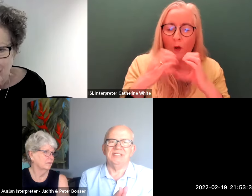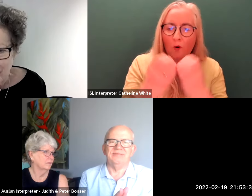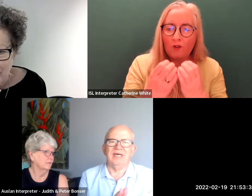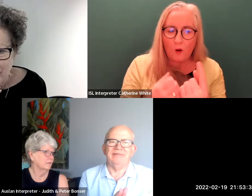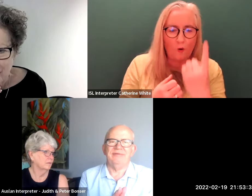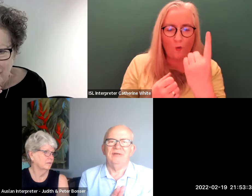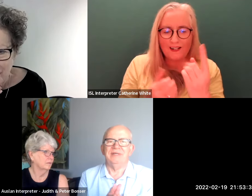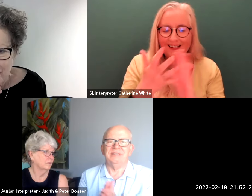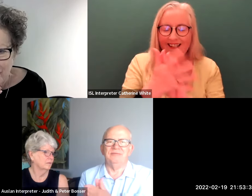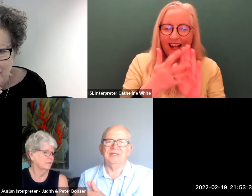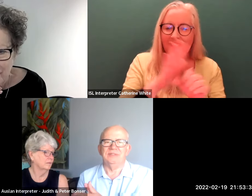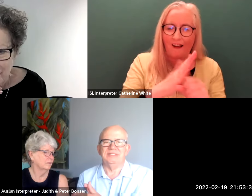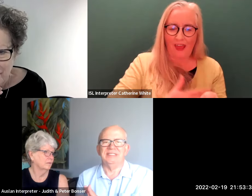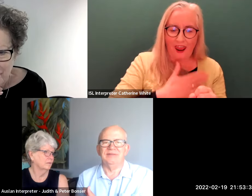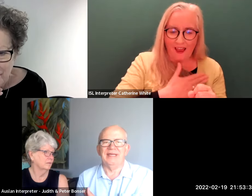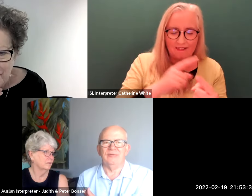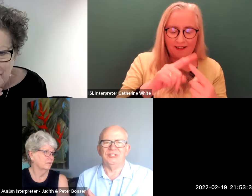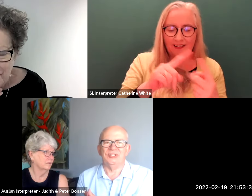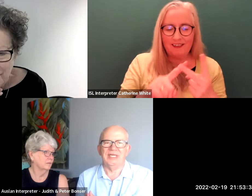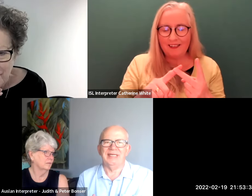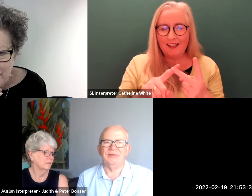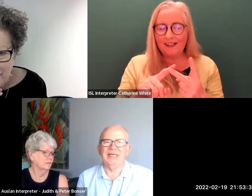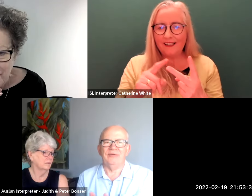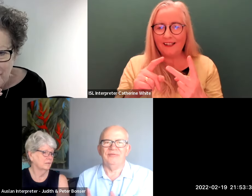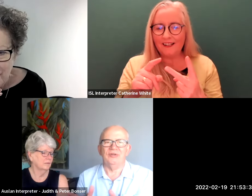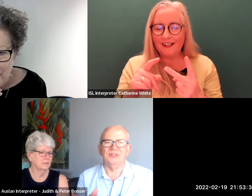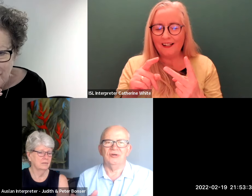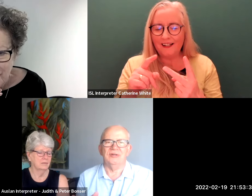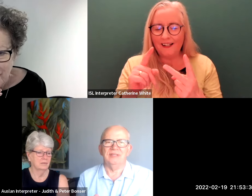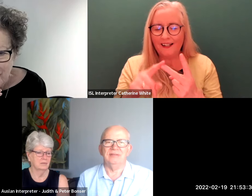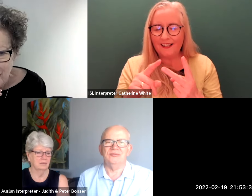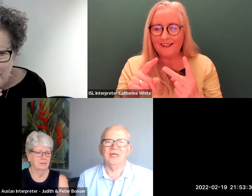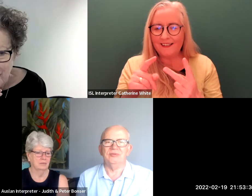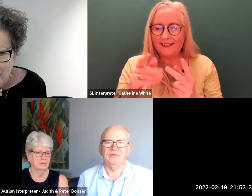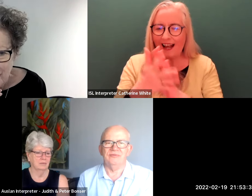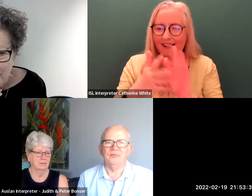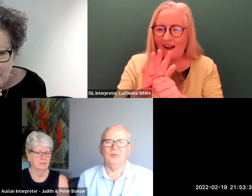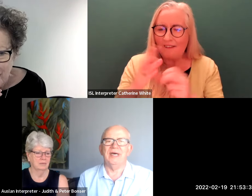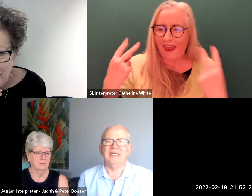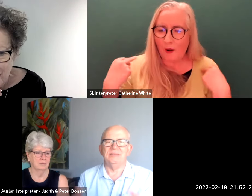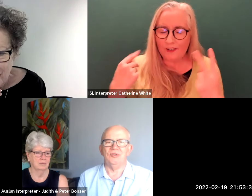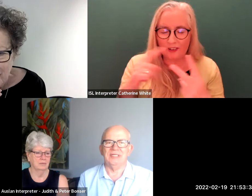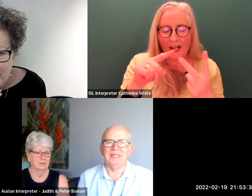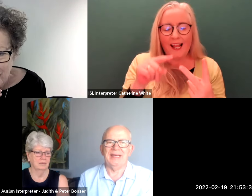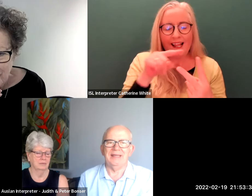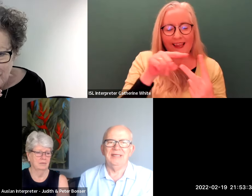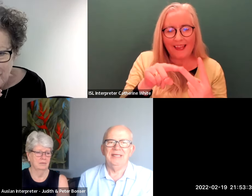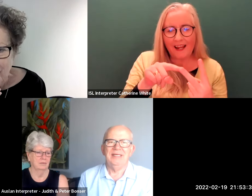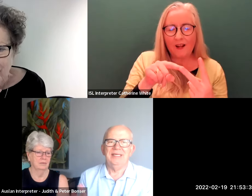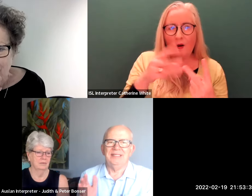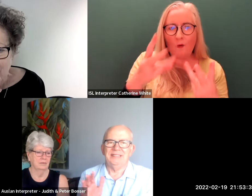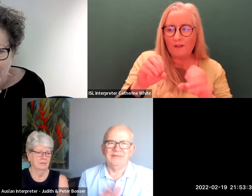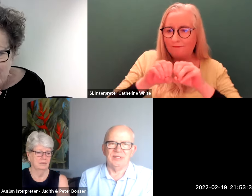was signs of life one's one was signs of language and if they were focused on trying to inform the wider community about